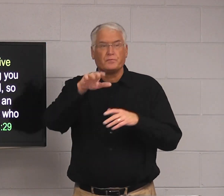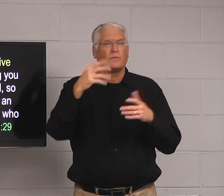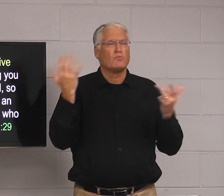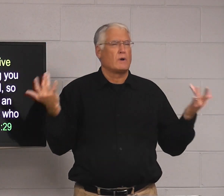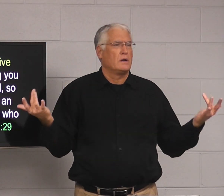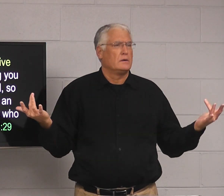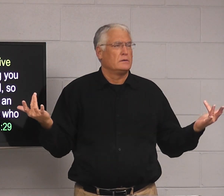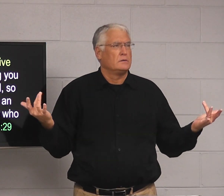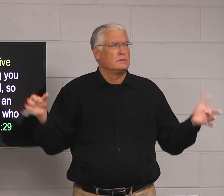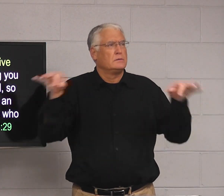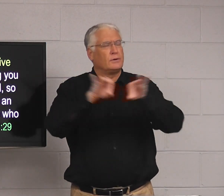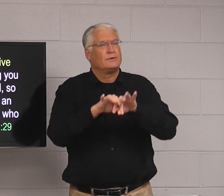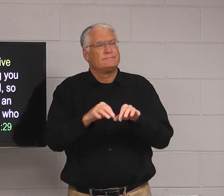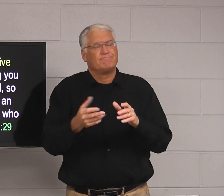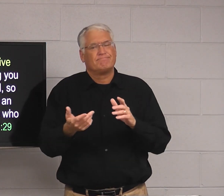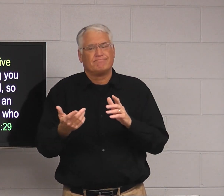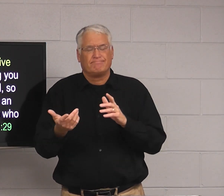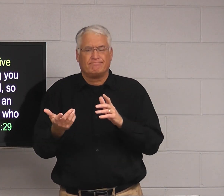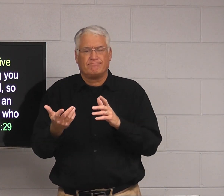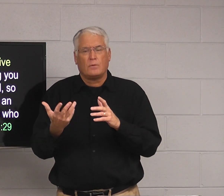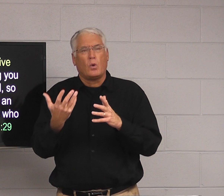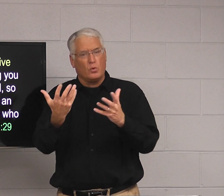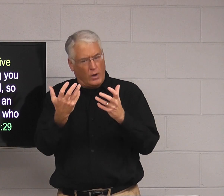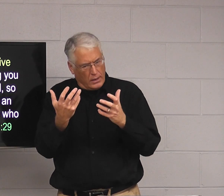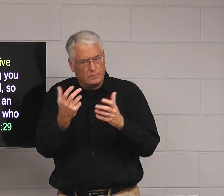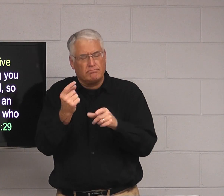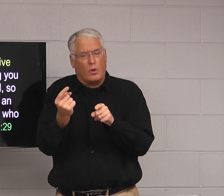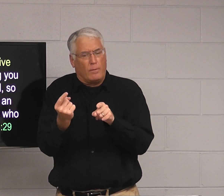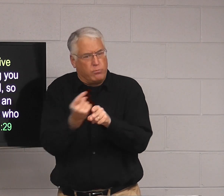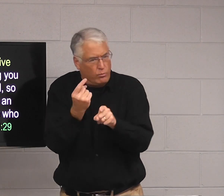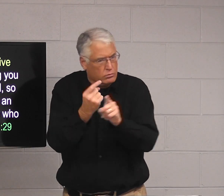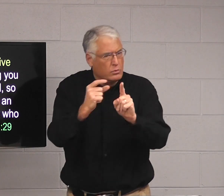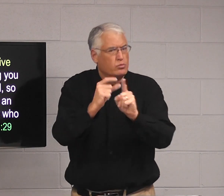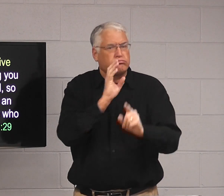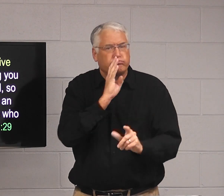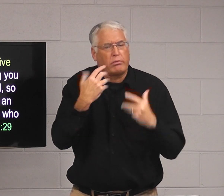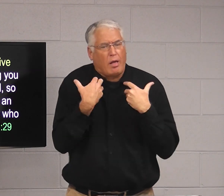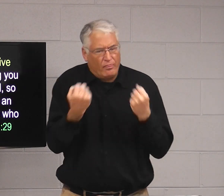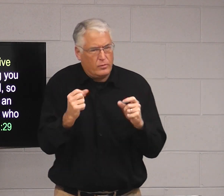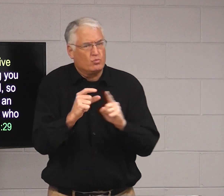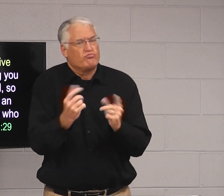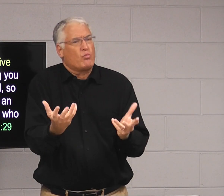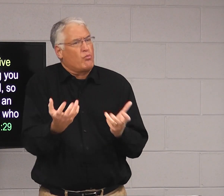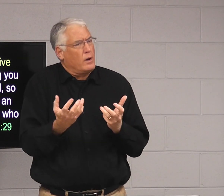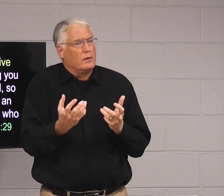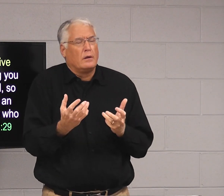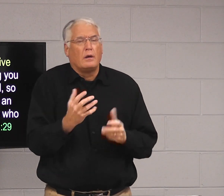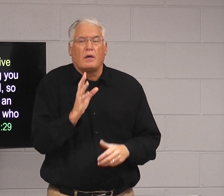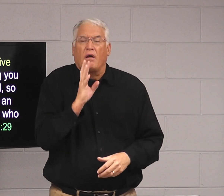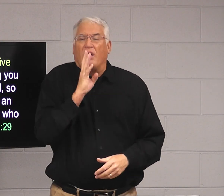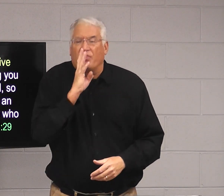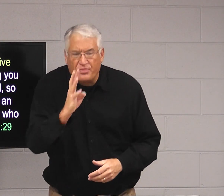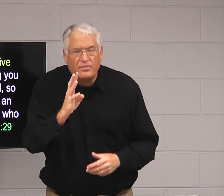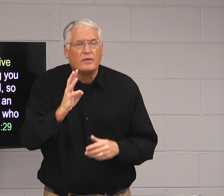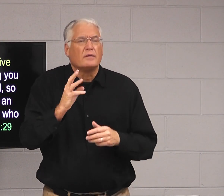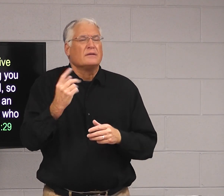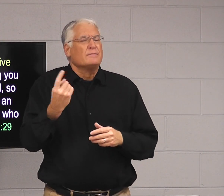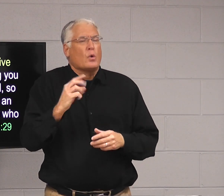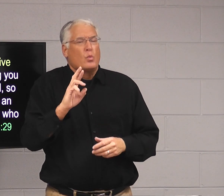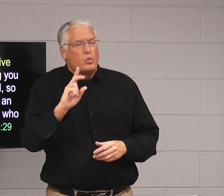Don't use foul or abusive language. Why is that important? Because you want to use the appropriate words. want to speak healthy words. want to,